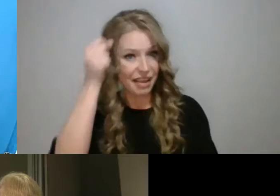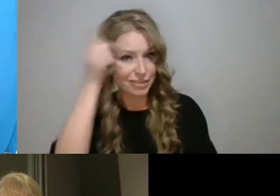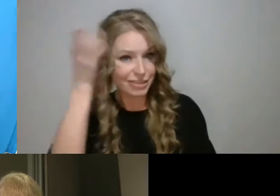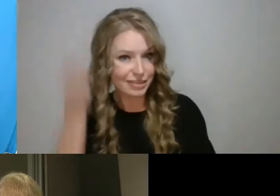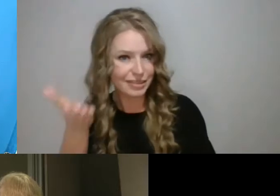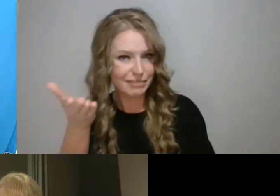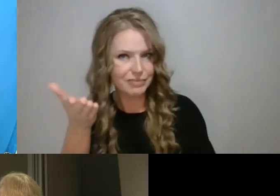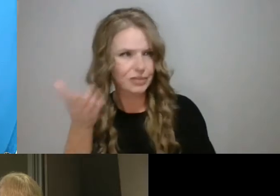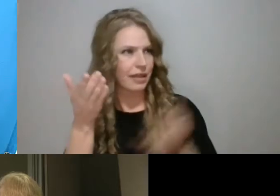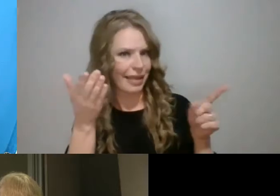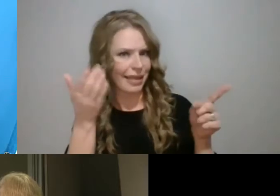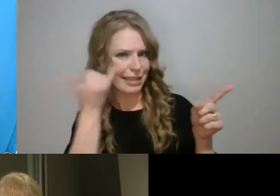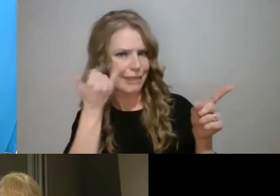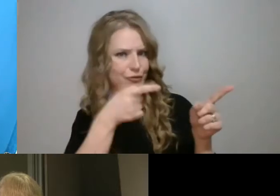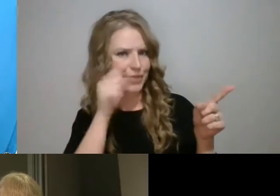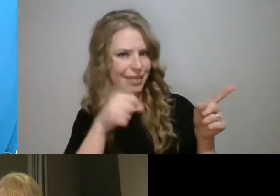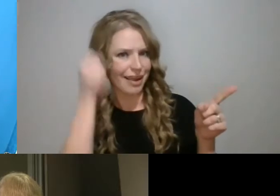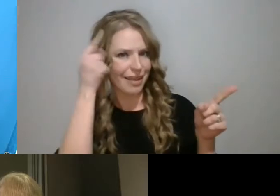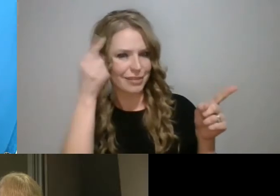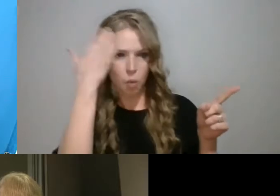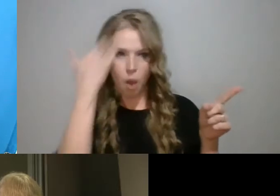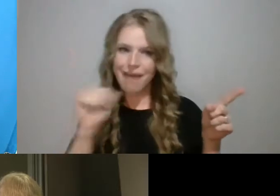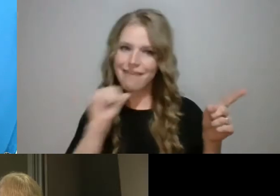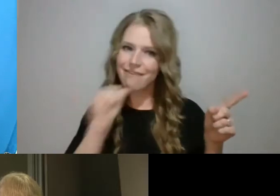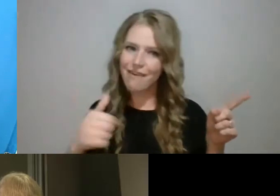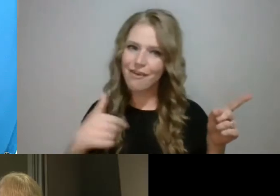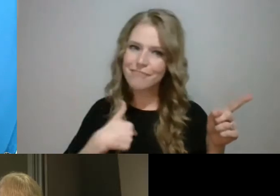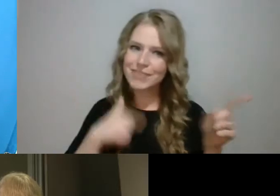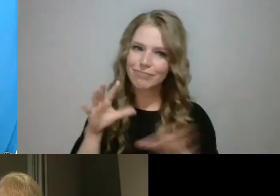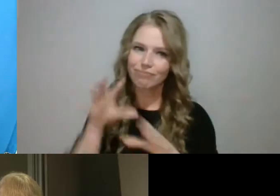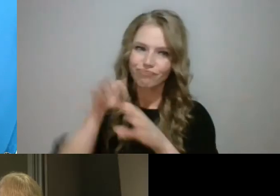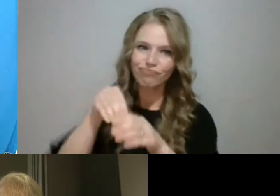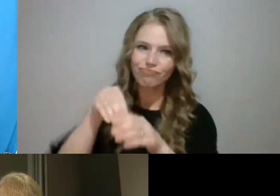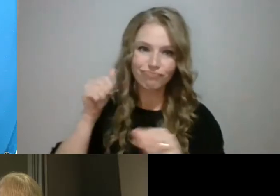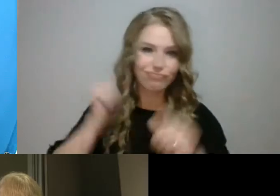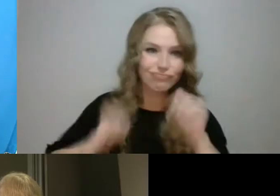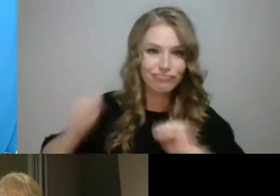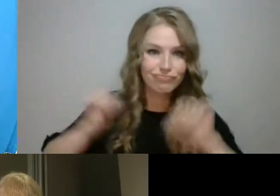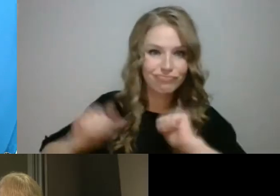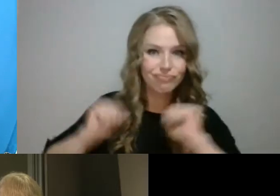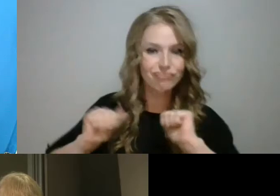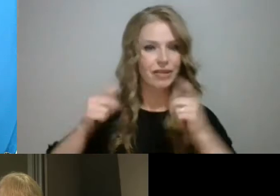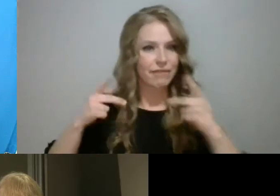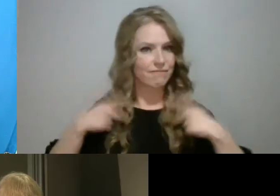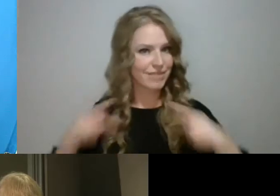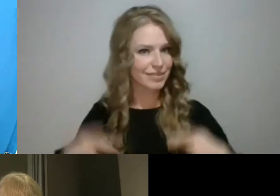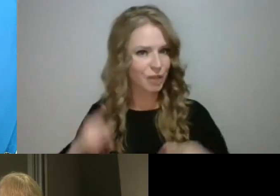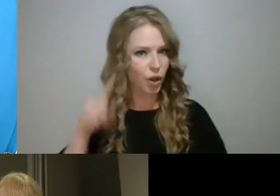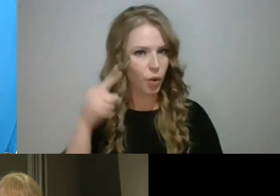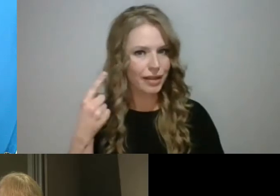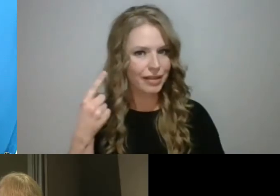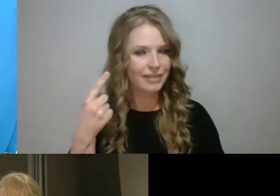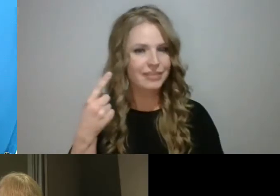Charlie Chaplin. Everybody understood what he was acting. Everybody understood what he was doing. There was no language